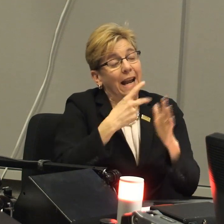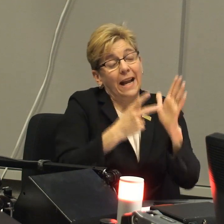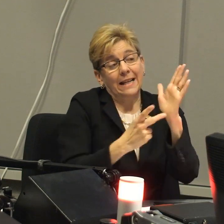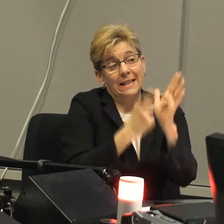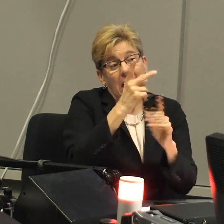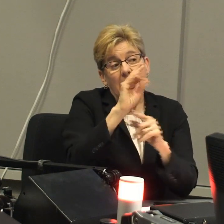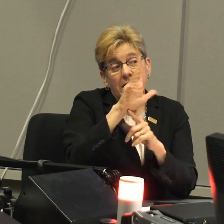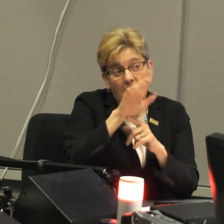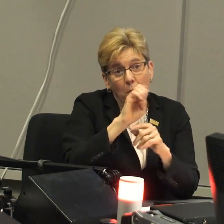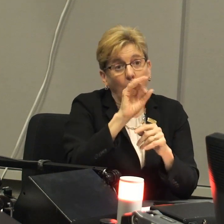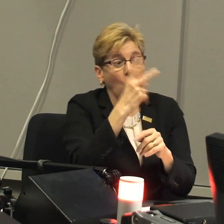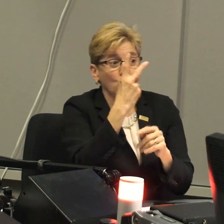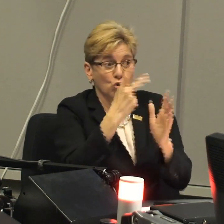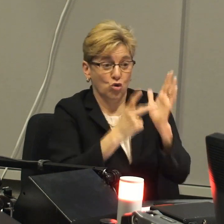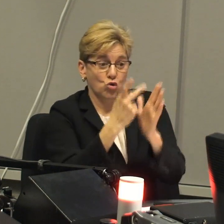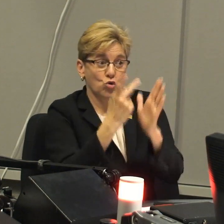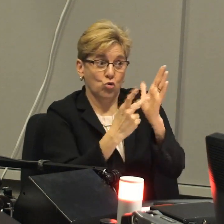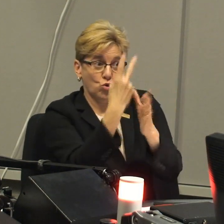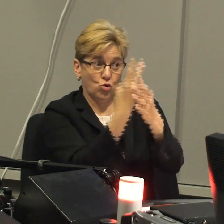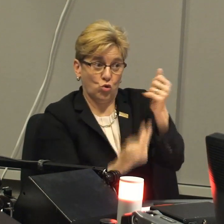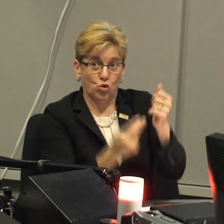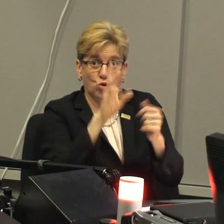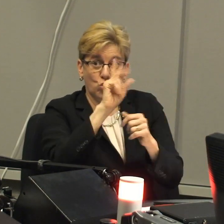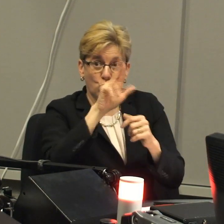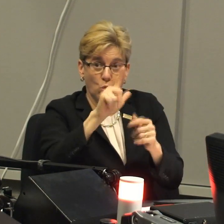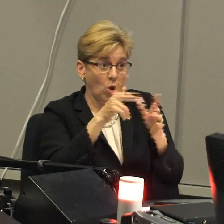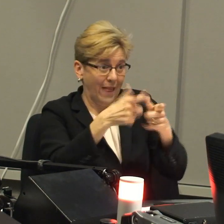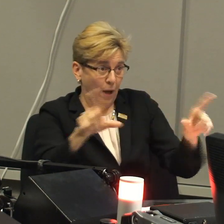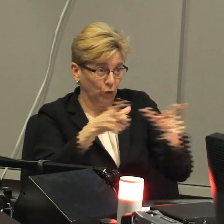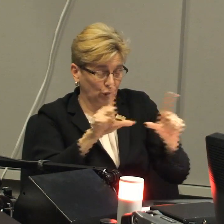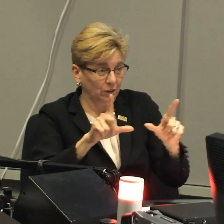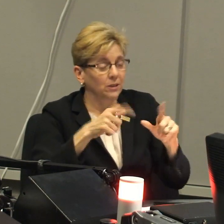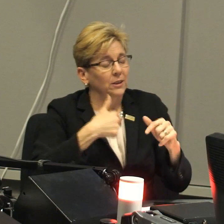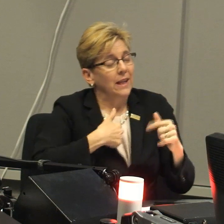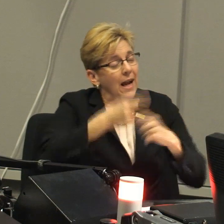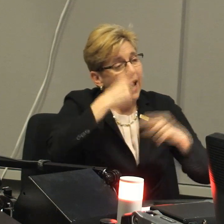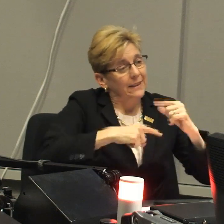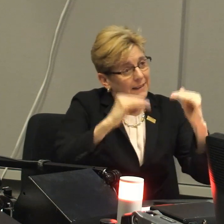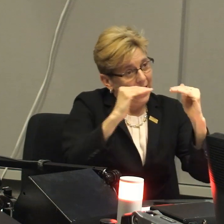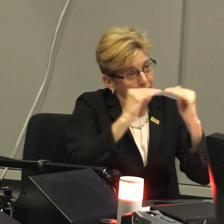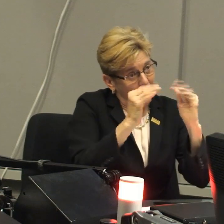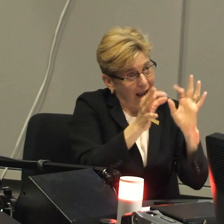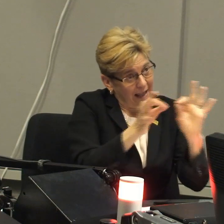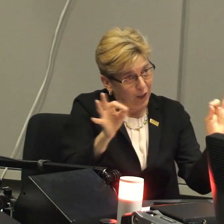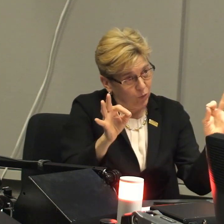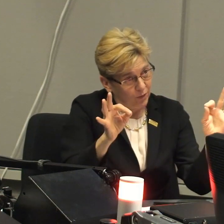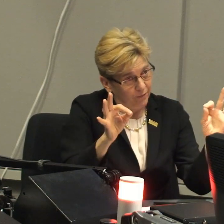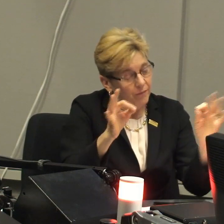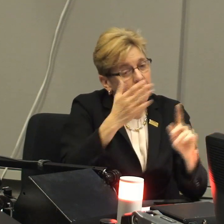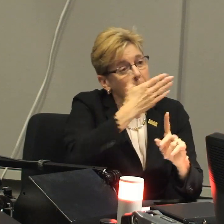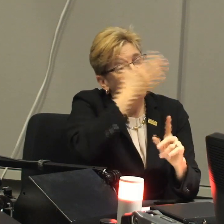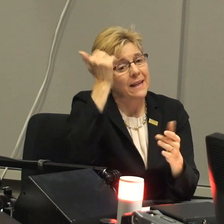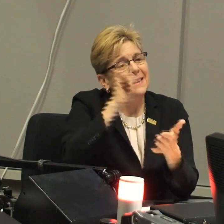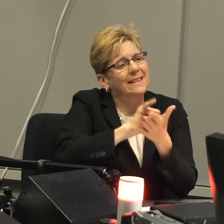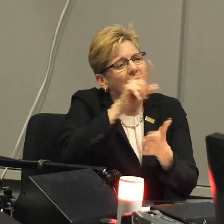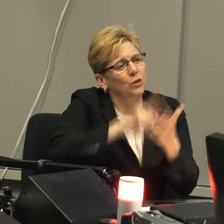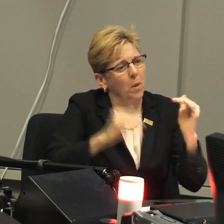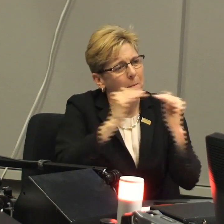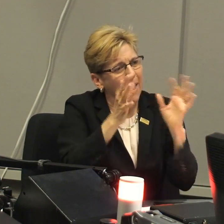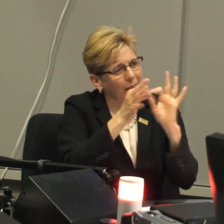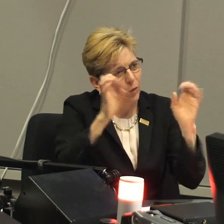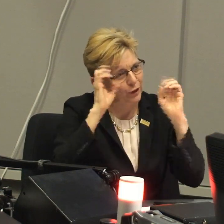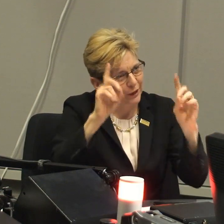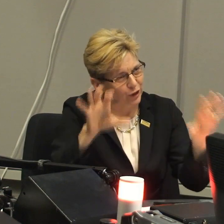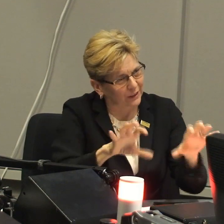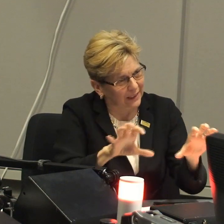to both language and deference being given. So the idea of having dual languages is one that I also sign